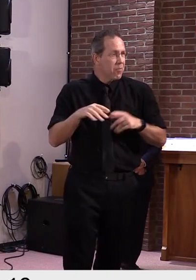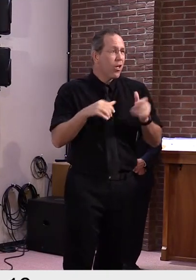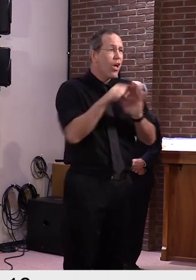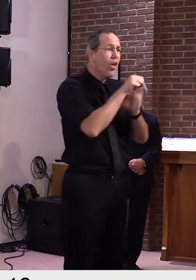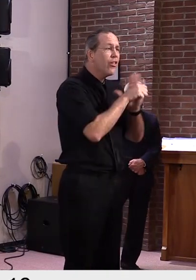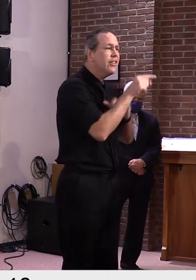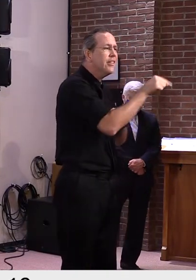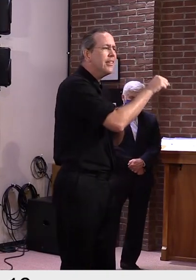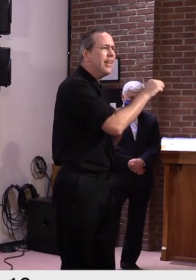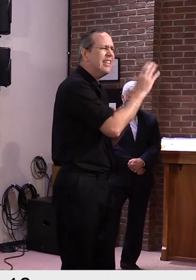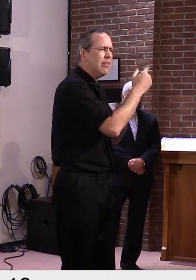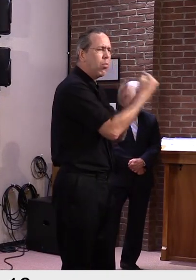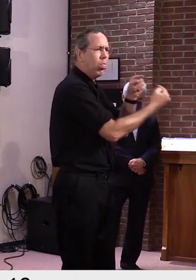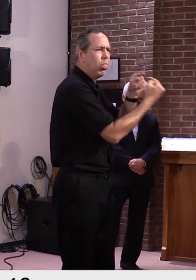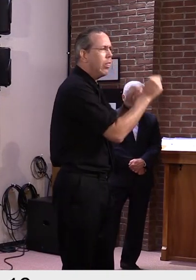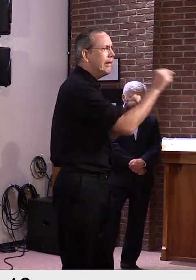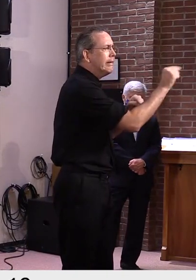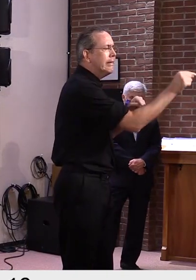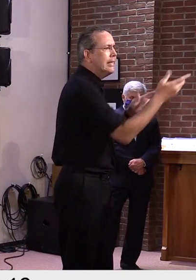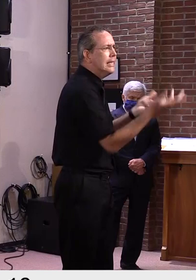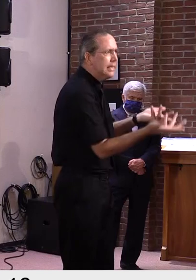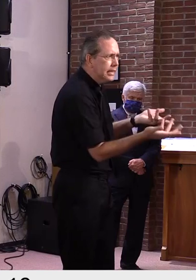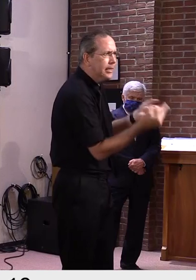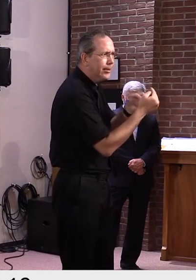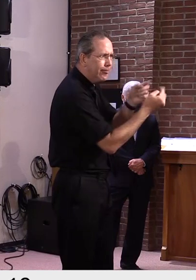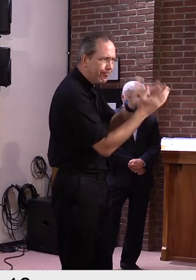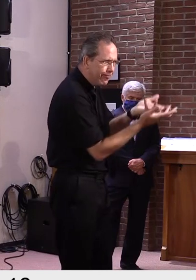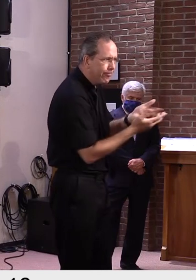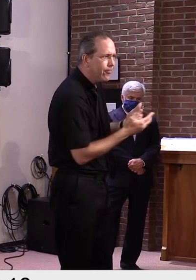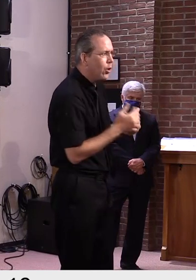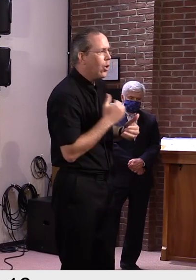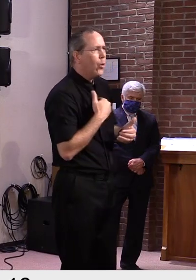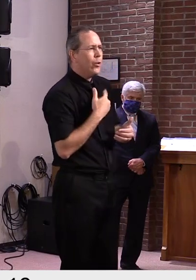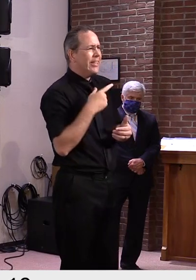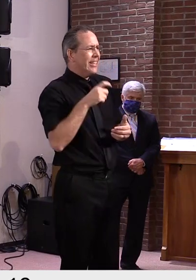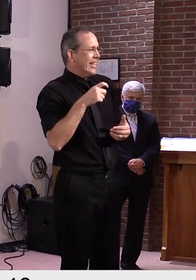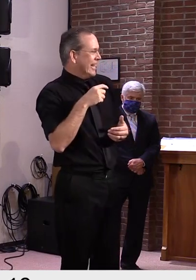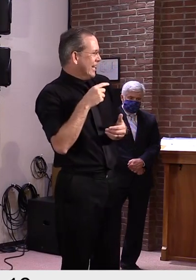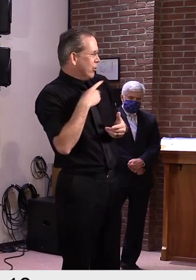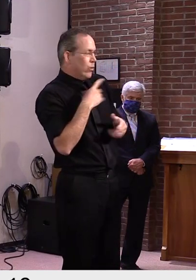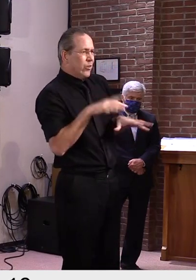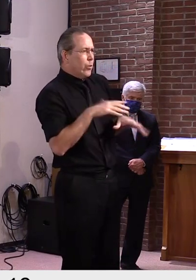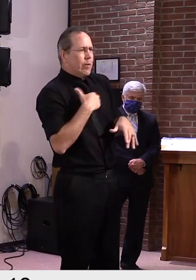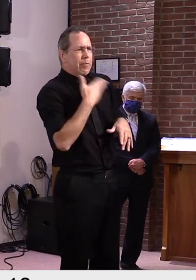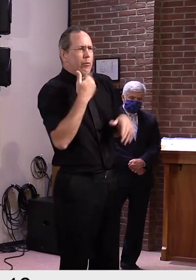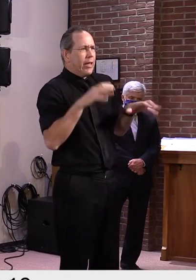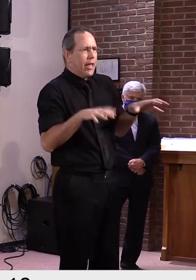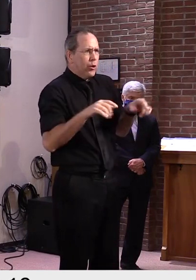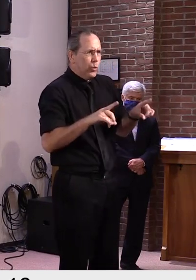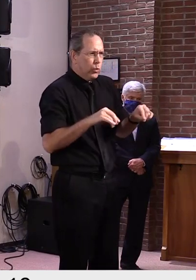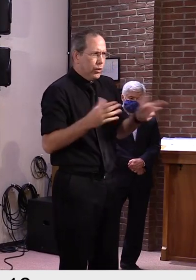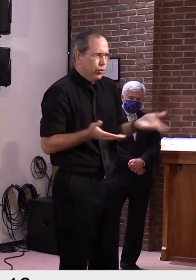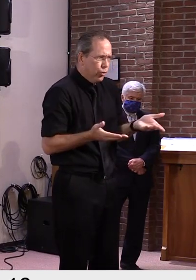to help Vermonters in the region and our businesses. But I would hope that